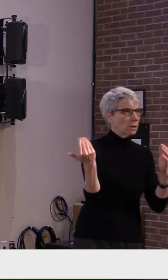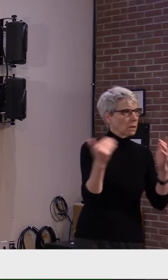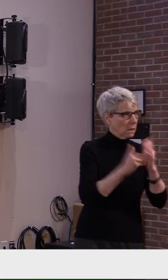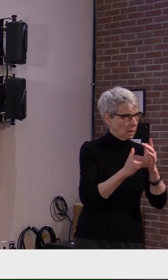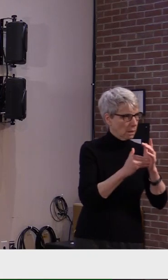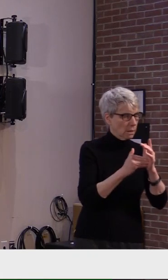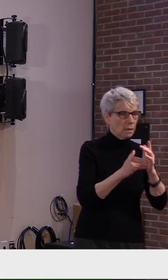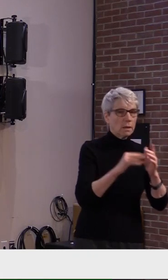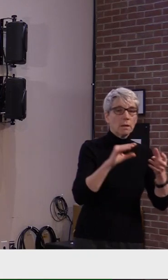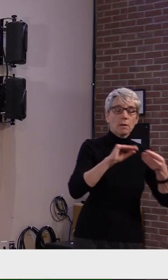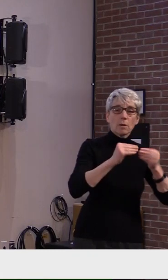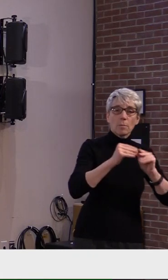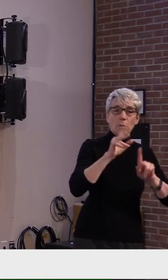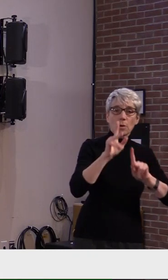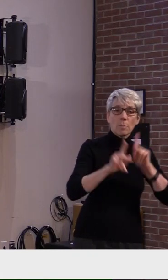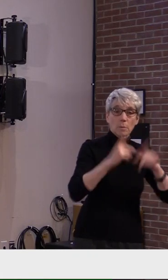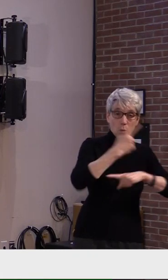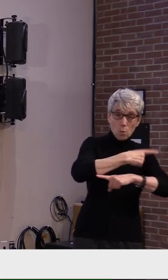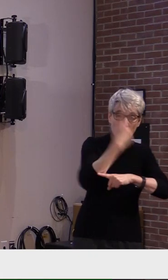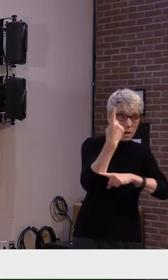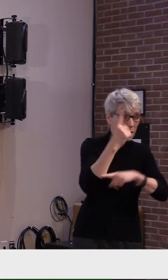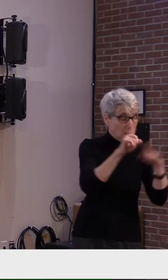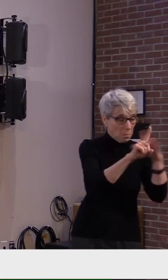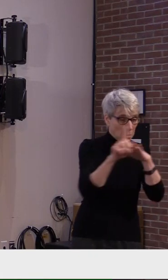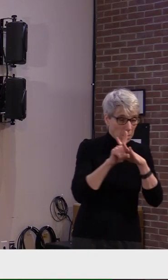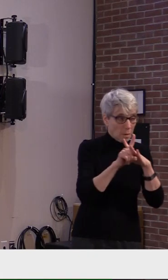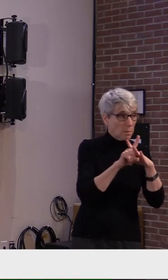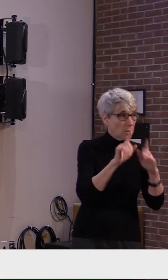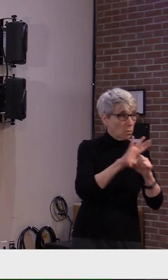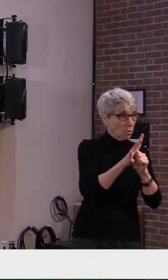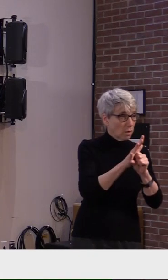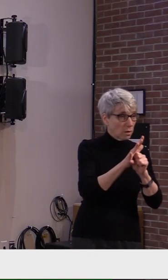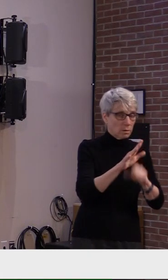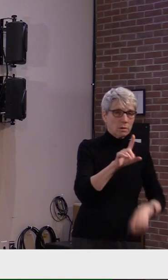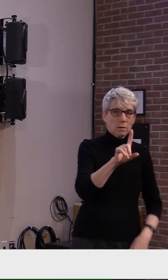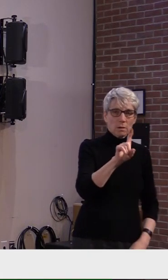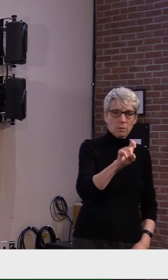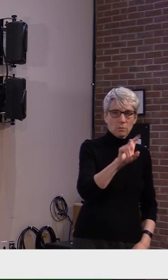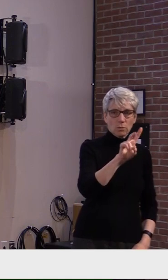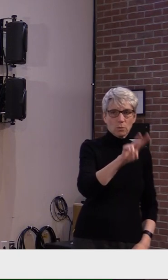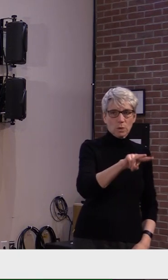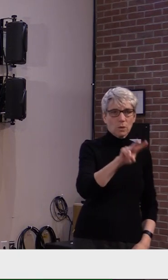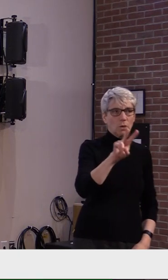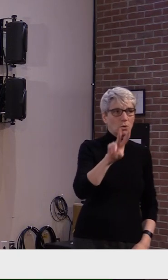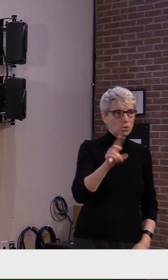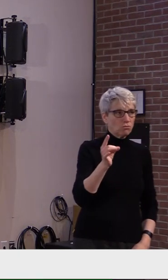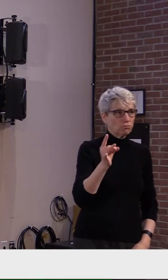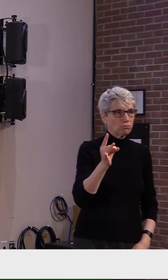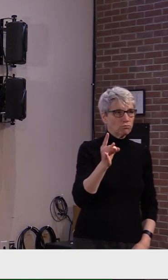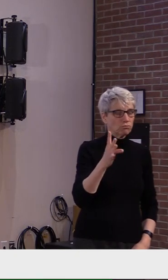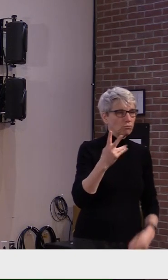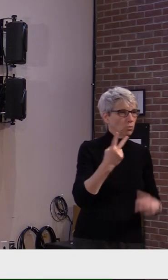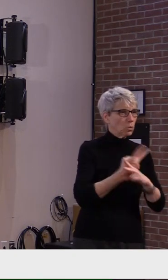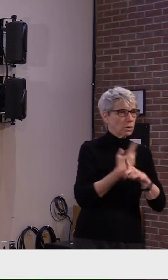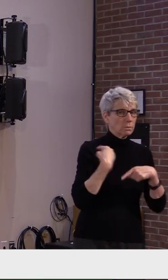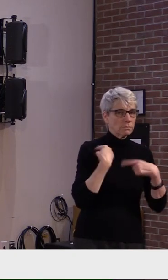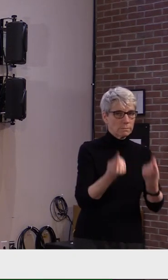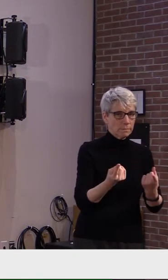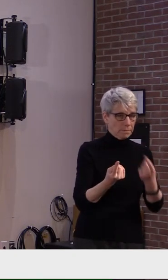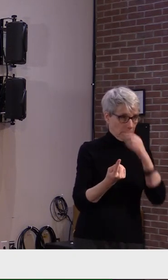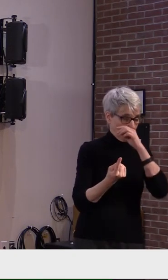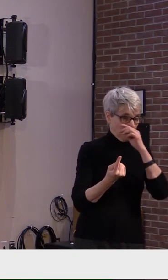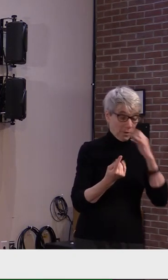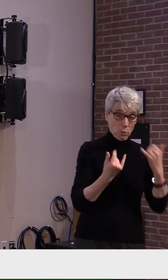reported in a single day with 122 cases. As of today, we've recorded another